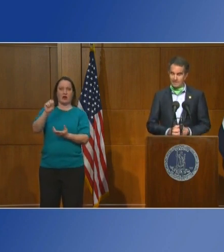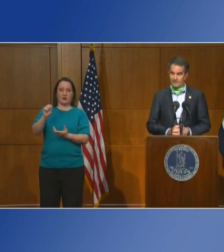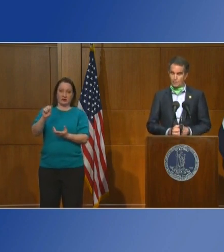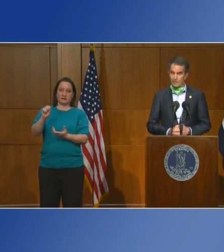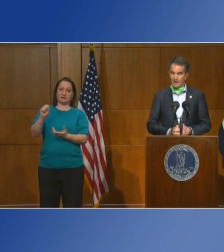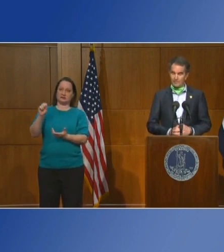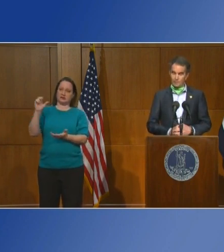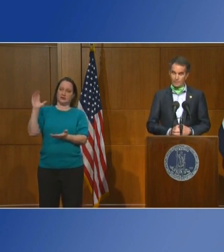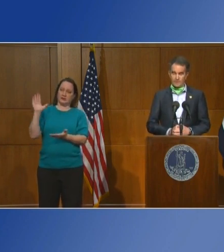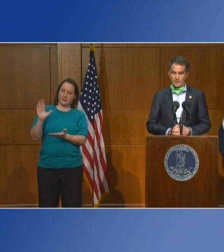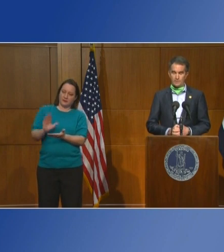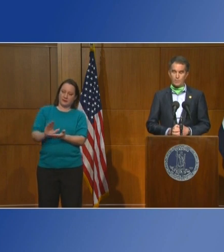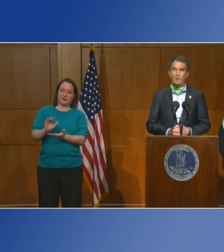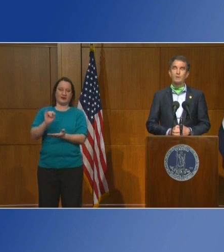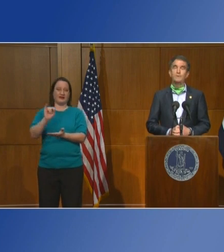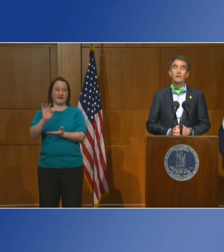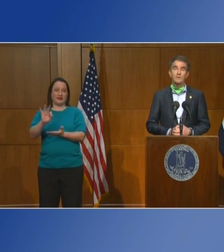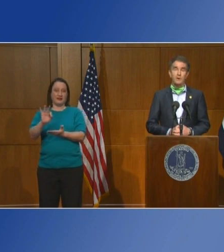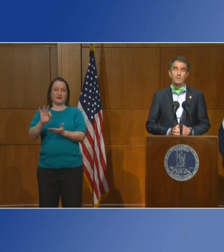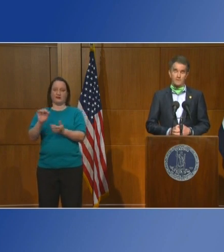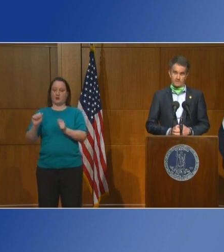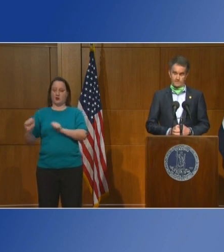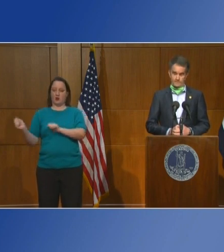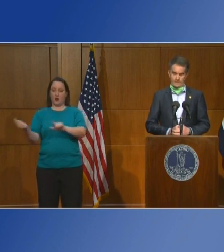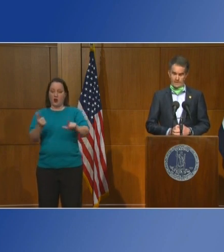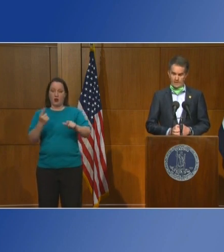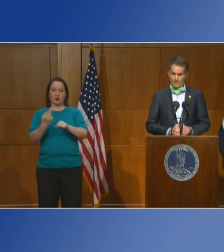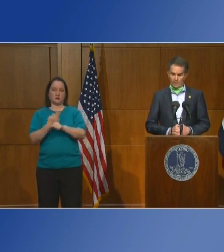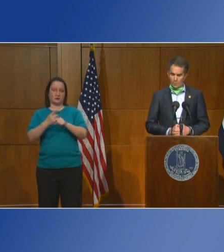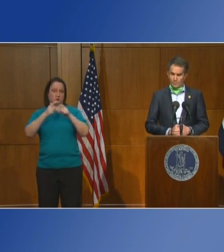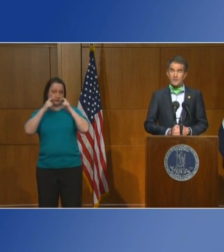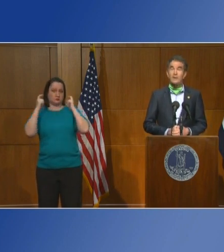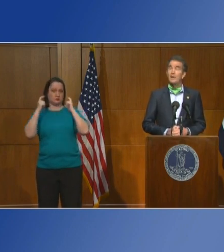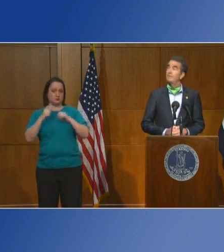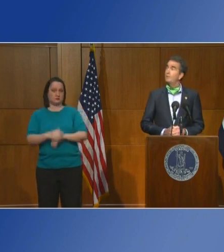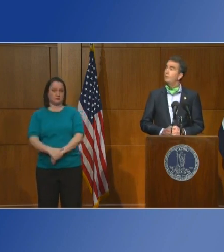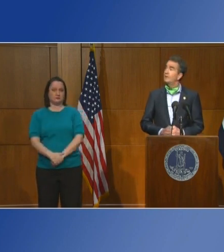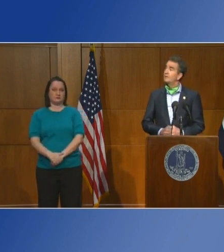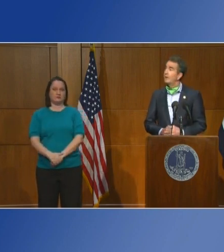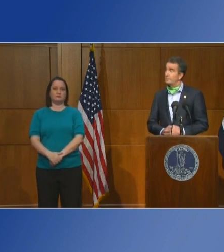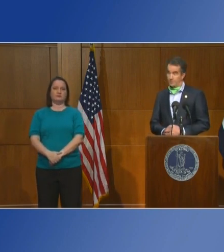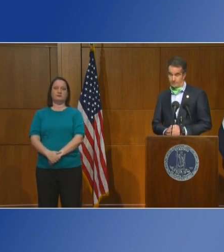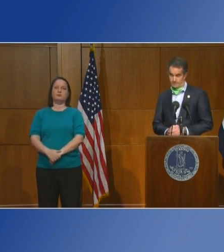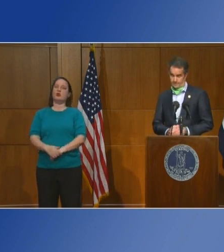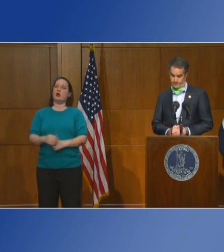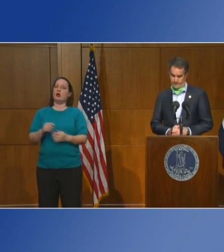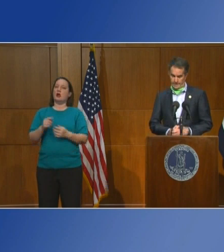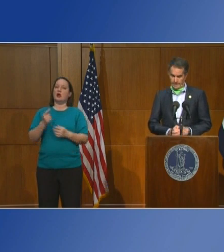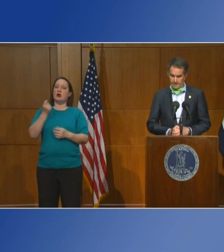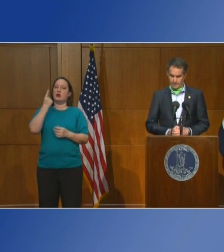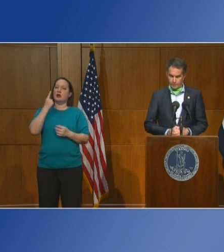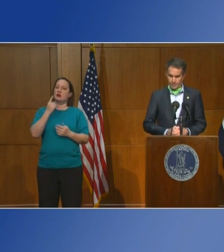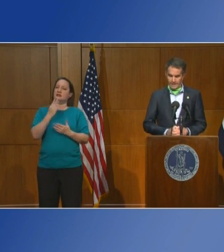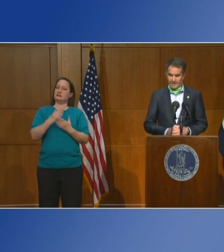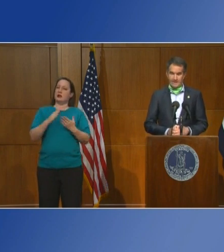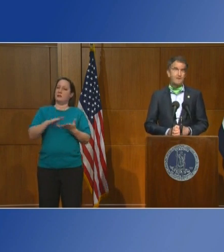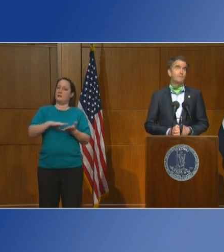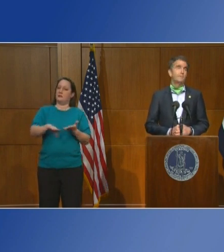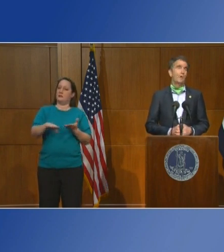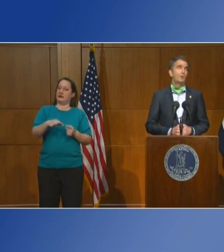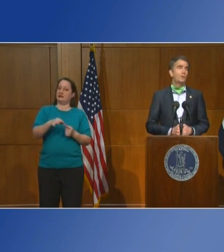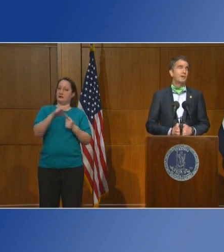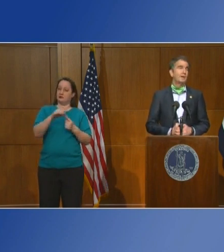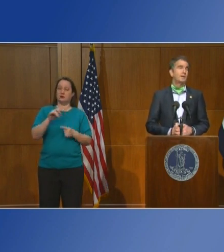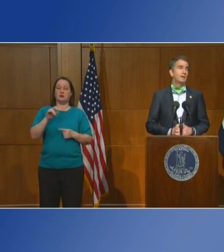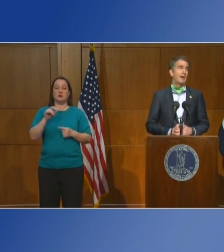easily when everyone is wearing face coverings. There will be a few exceptions. If you're eating